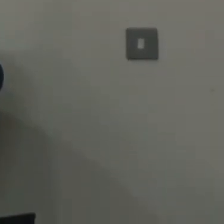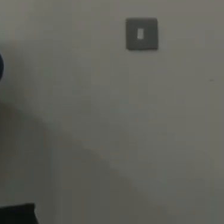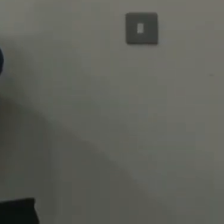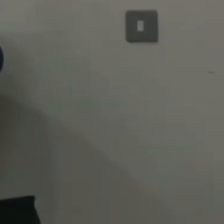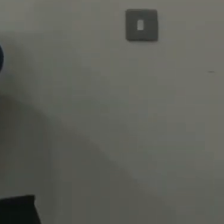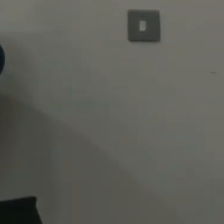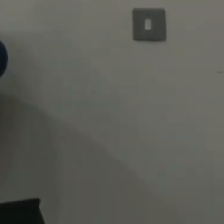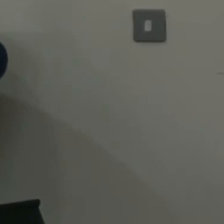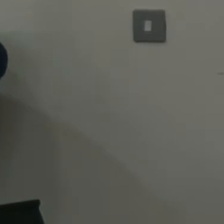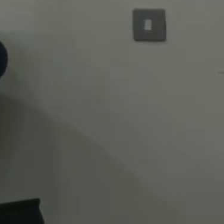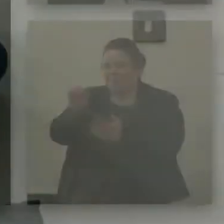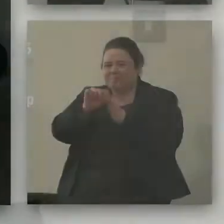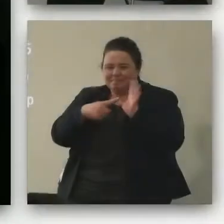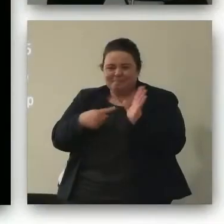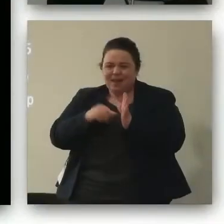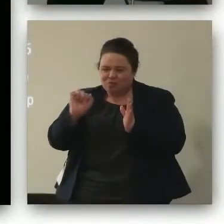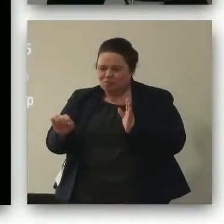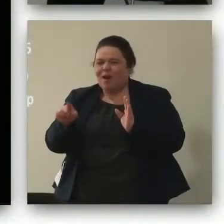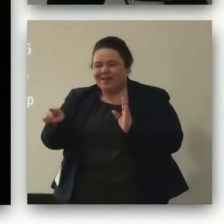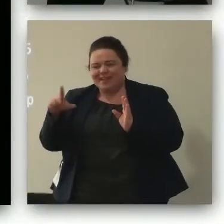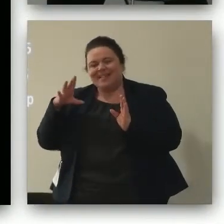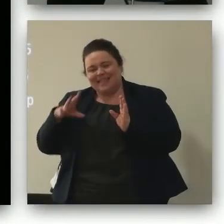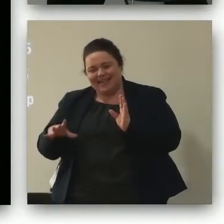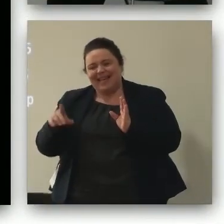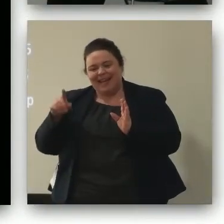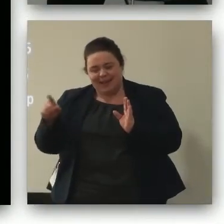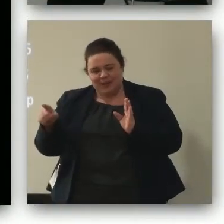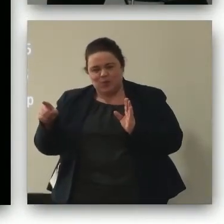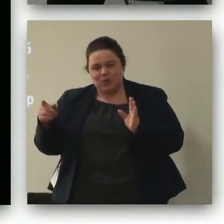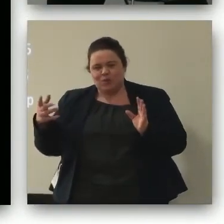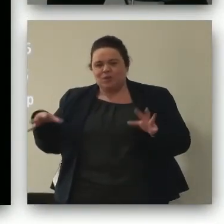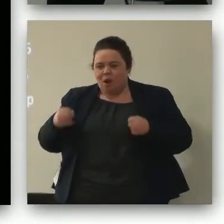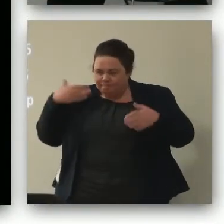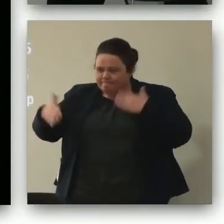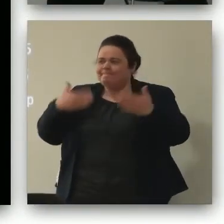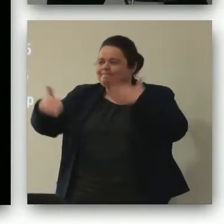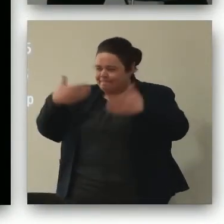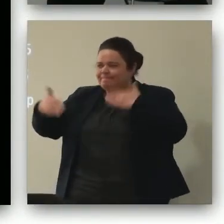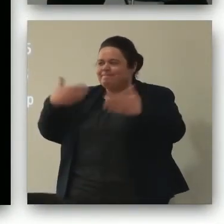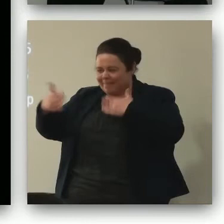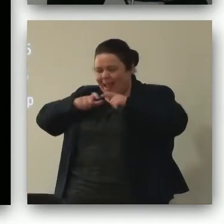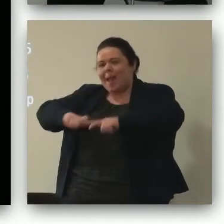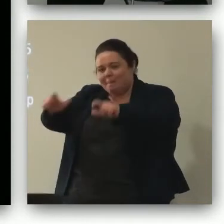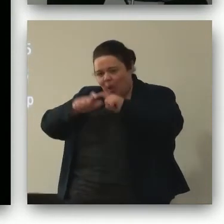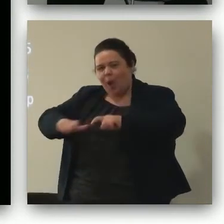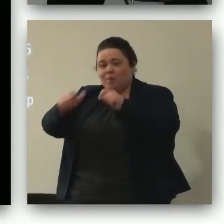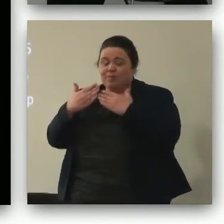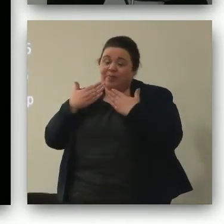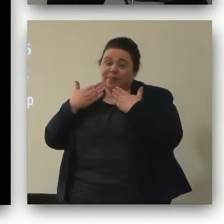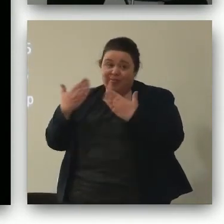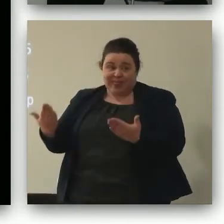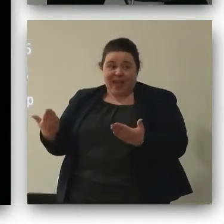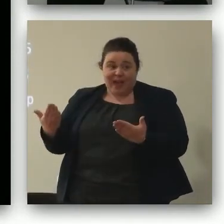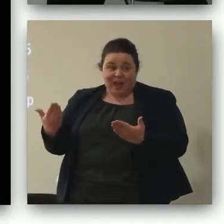certainly i think pat's right i think what we need to do now is is gather the momentum and create a movement out of this so thank you for